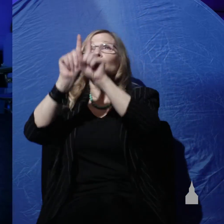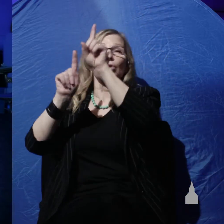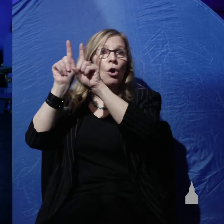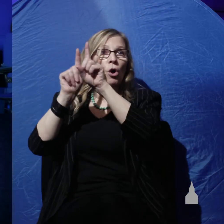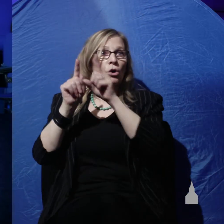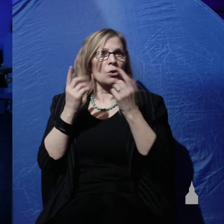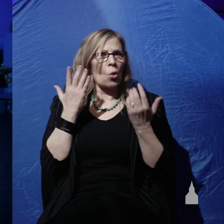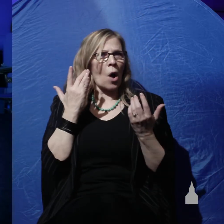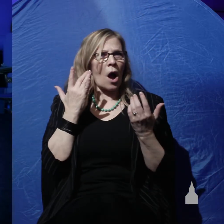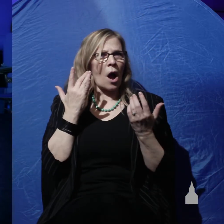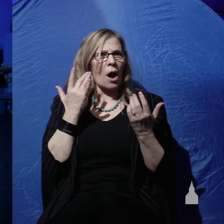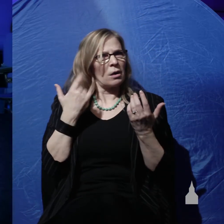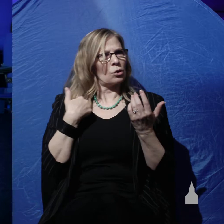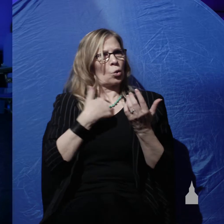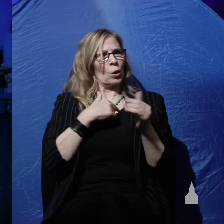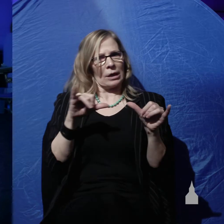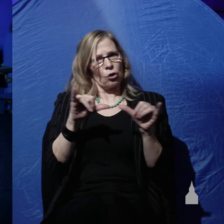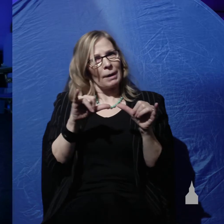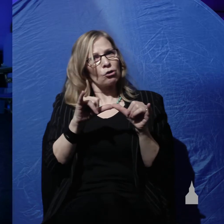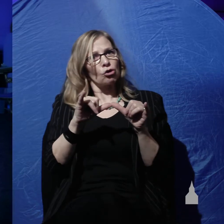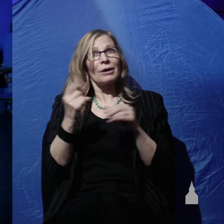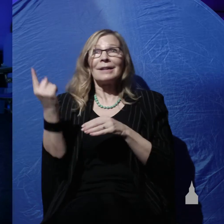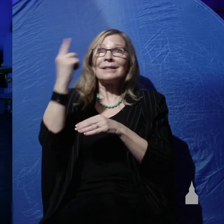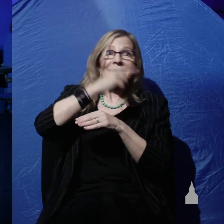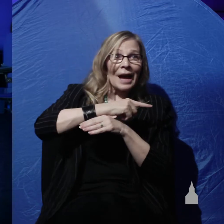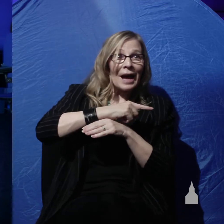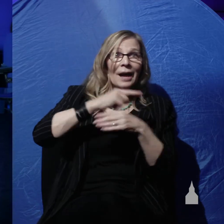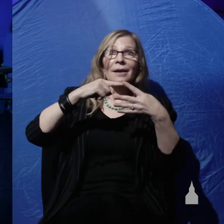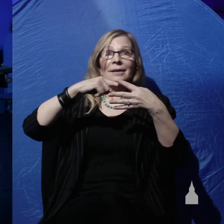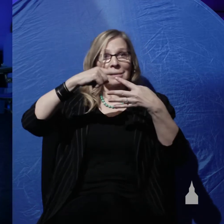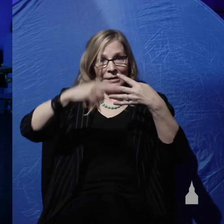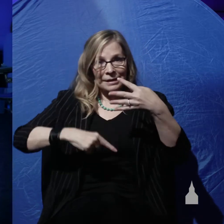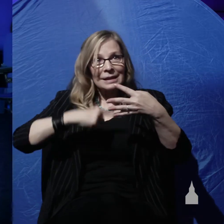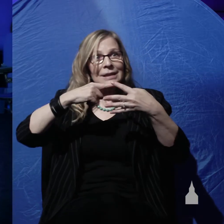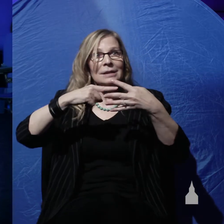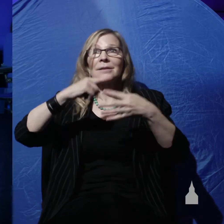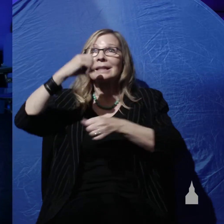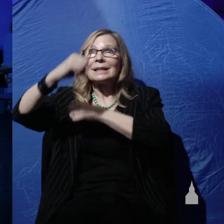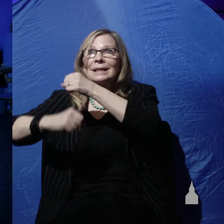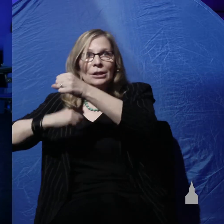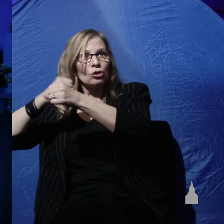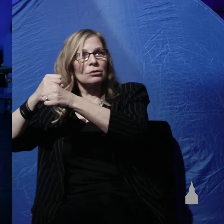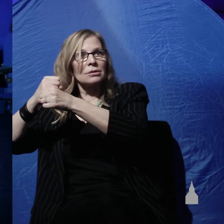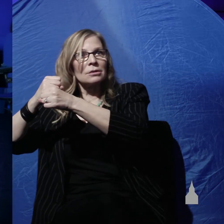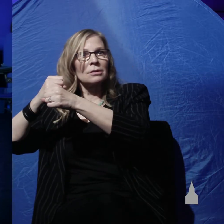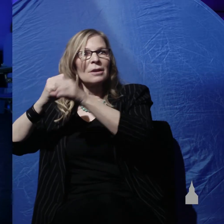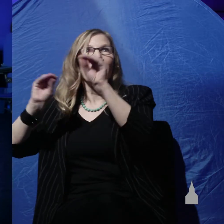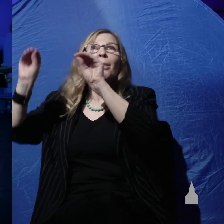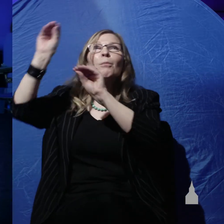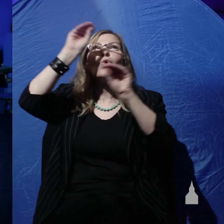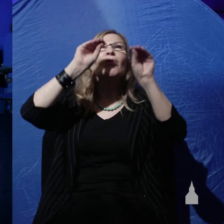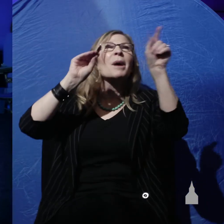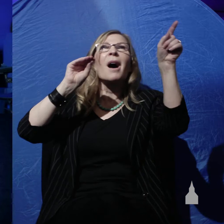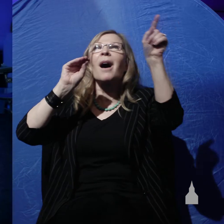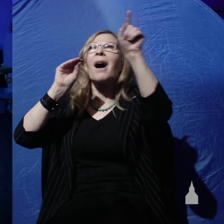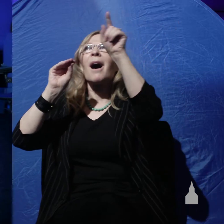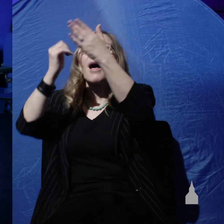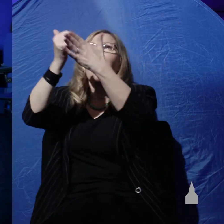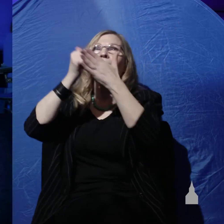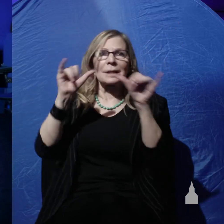seasons and years. And the movement of the heavenly bodies do enable us to measure those things. Now think about this.